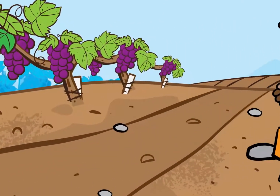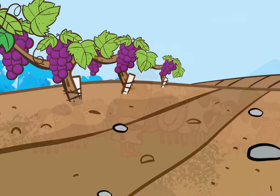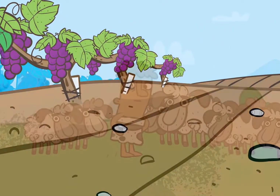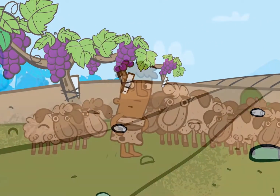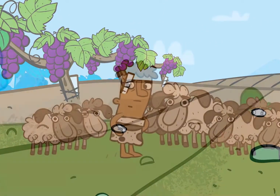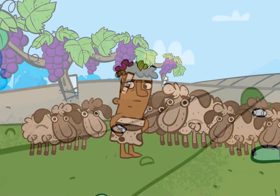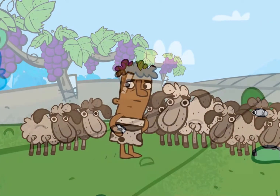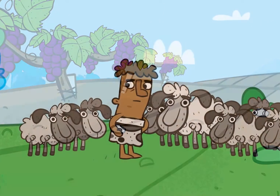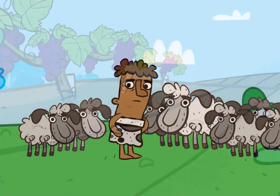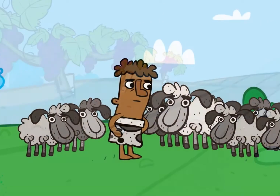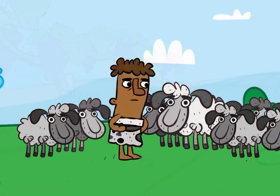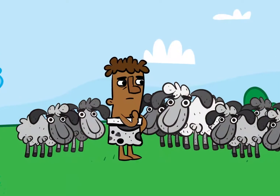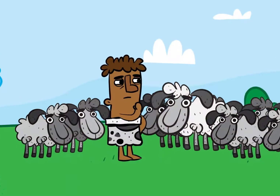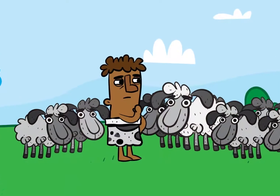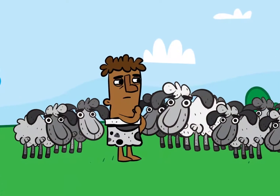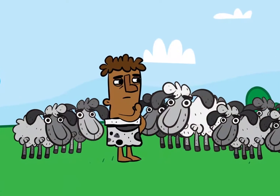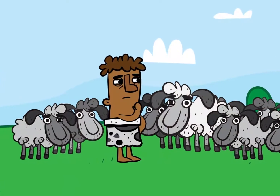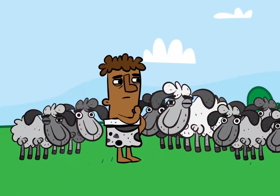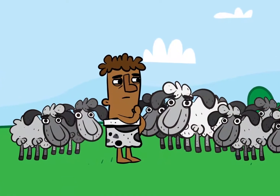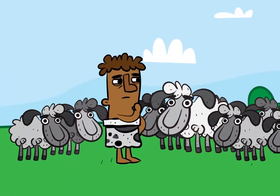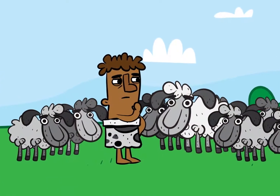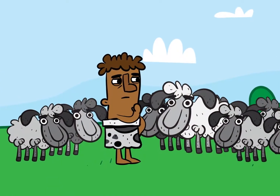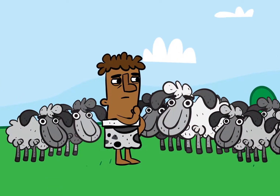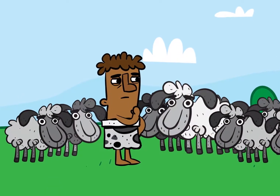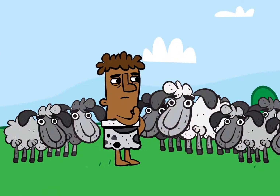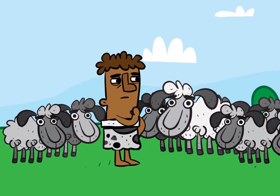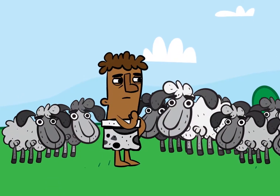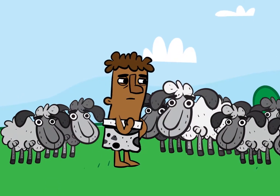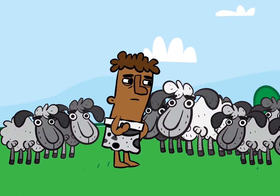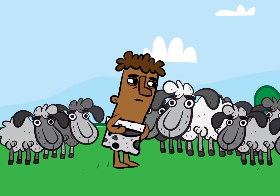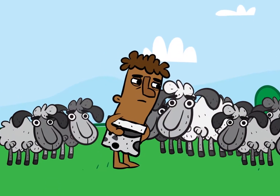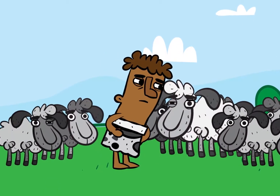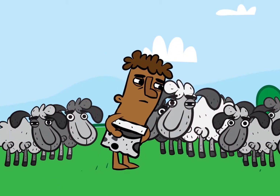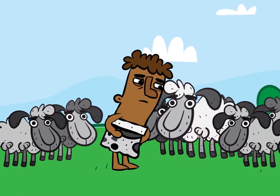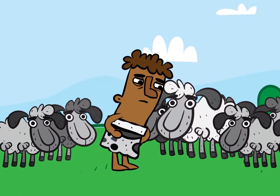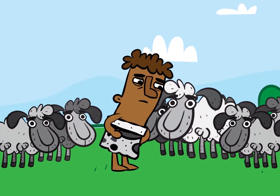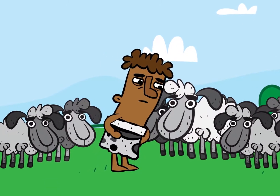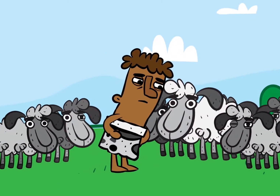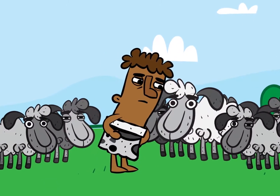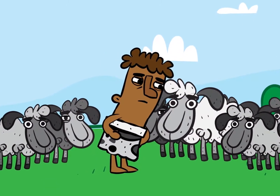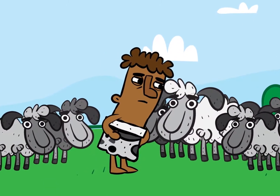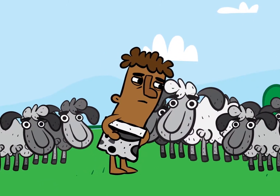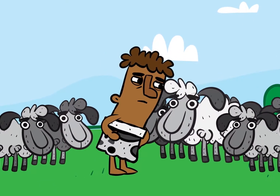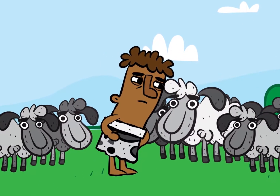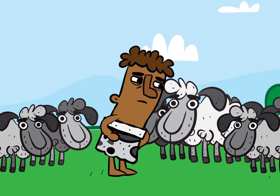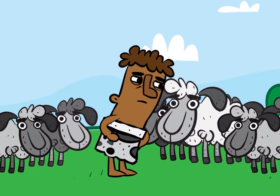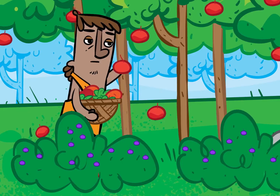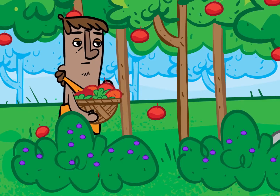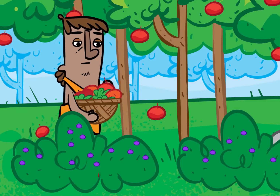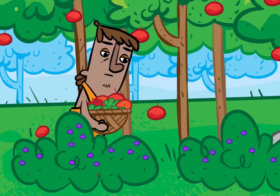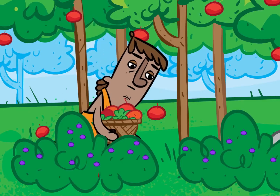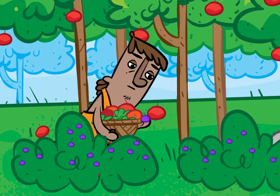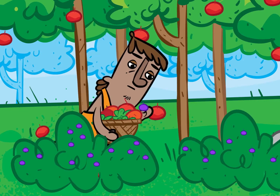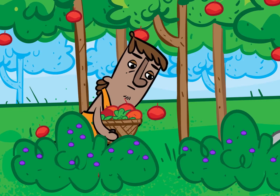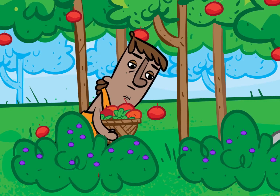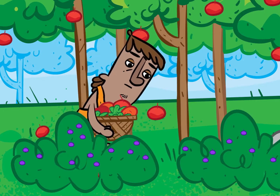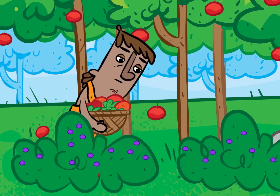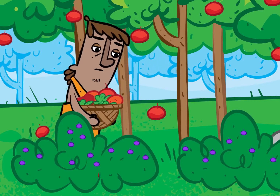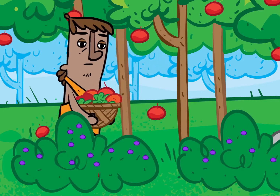when it was time for the harvest cain and abel both brought gifts to god cain gathered some of the